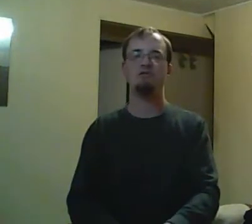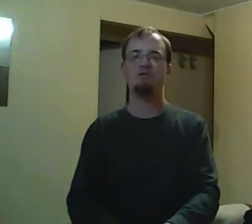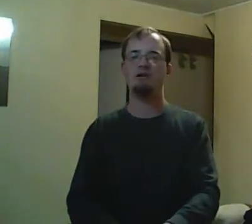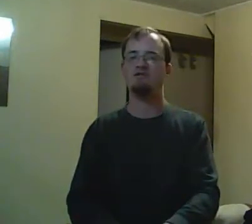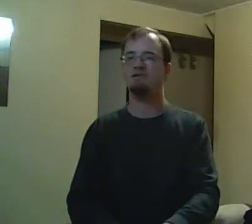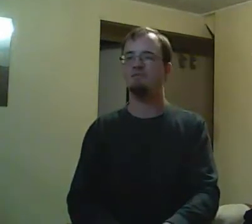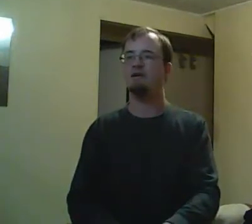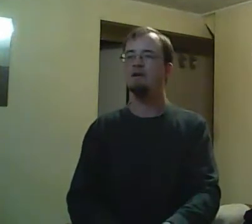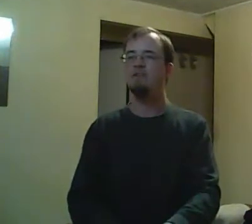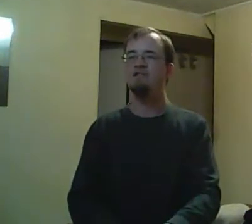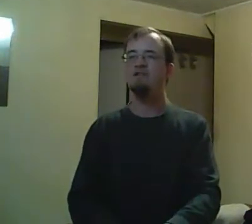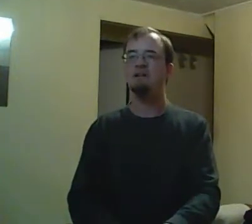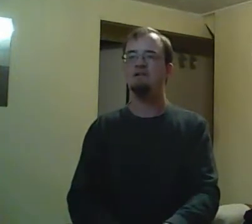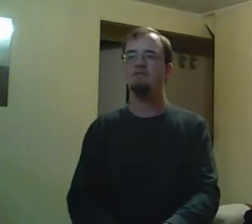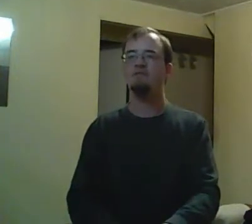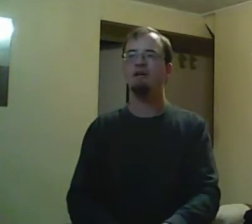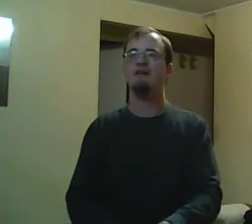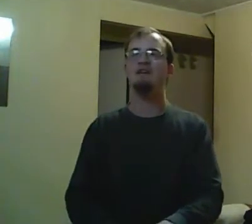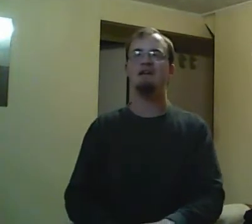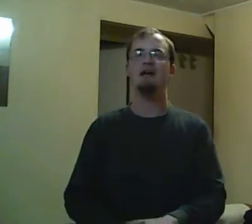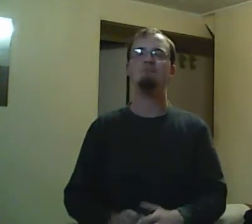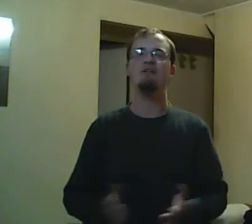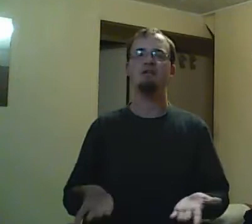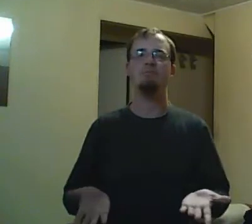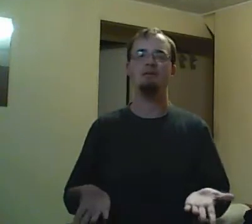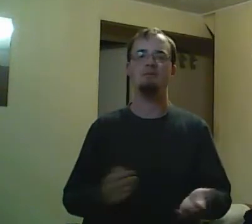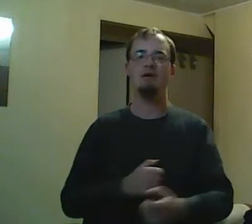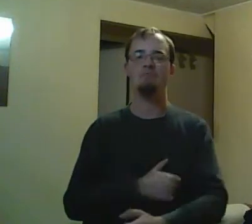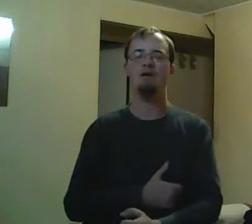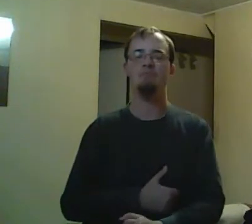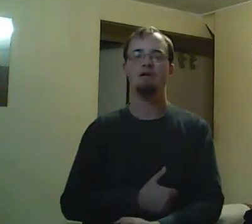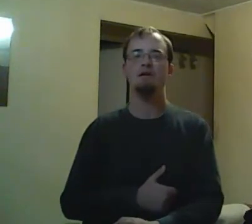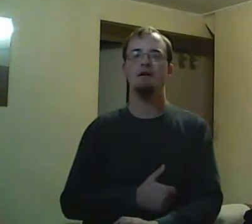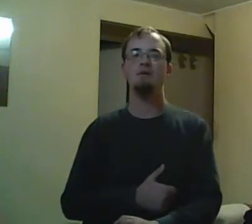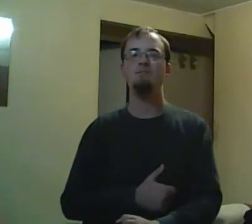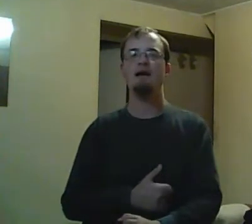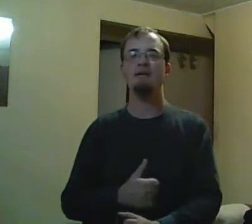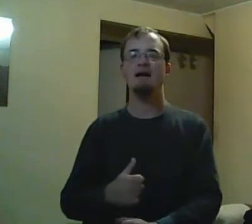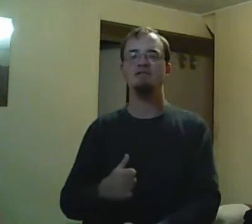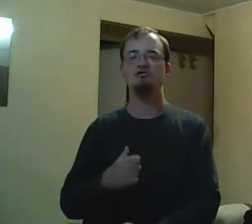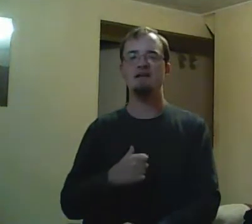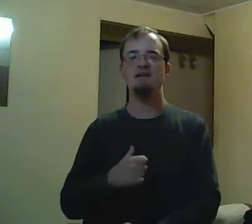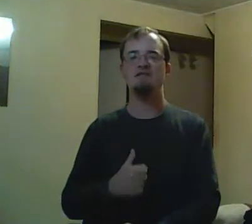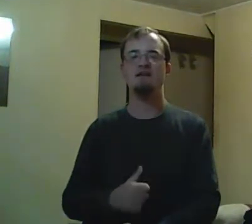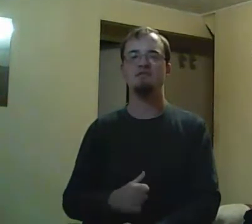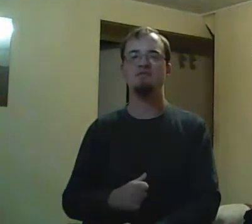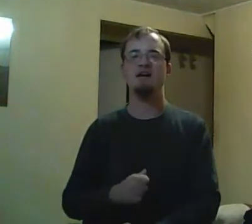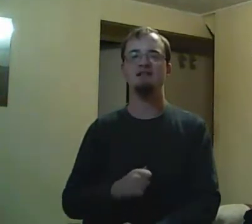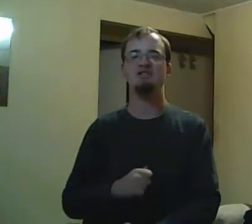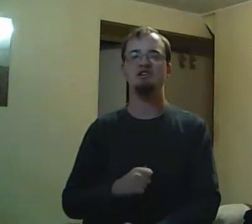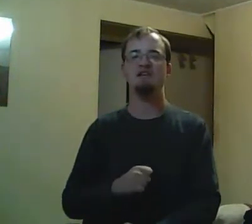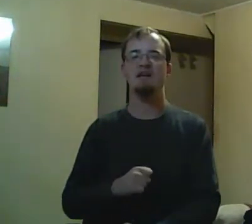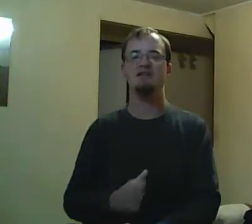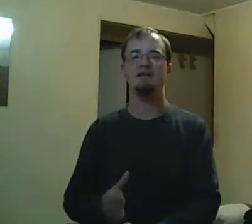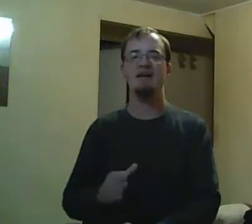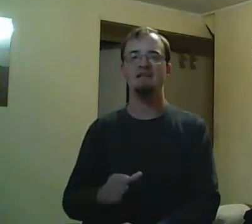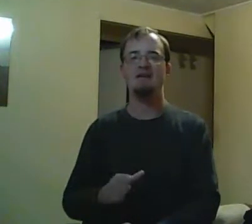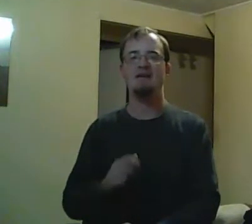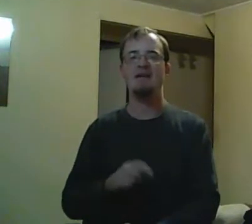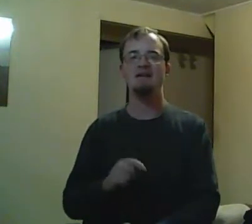anything else. And then the big, the next big episode to do something about it was Voices Caring. I know it was a two-parter, and I know that the A-plot